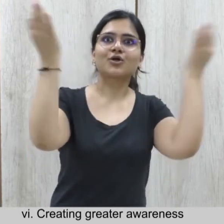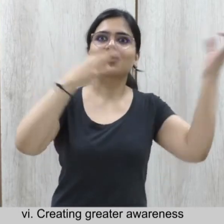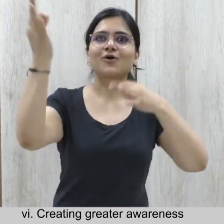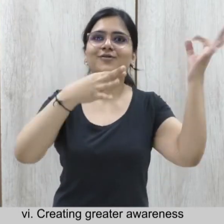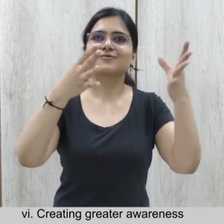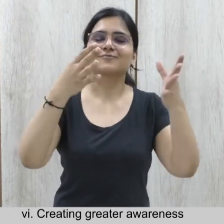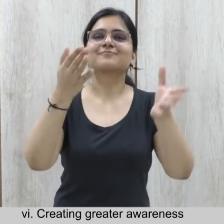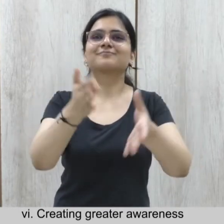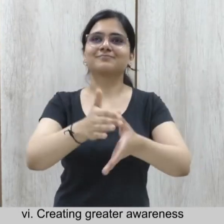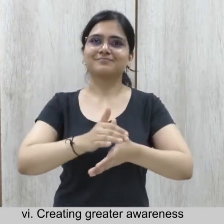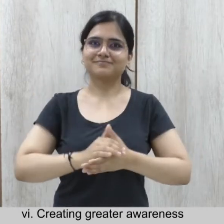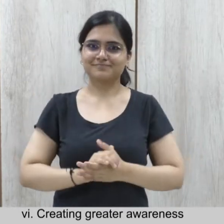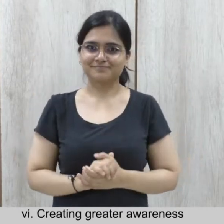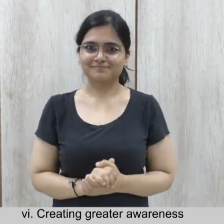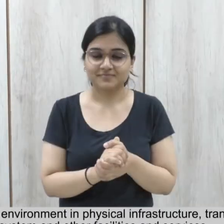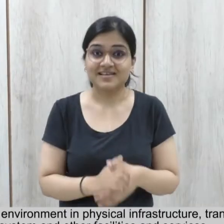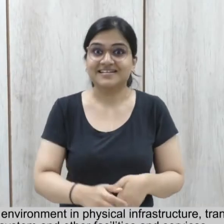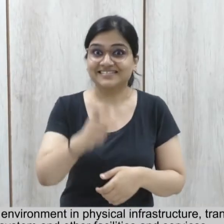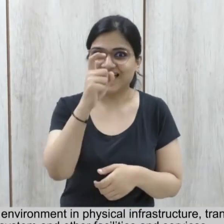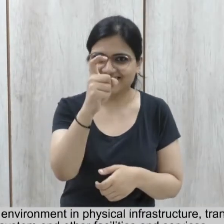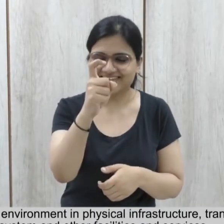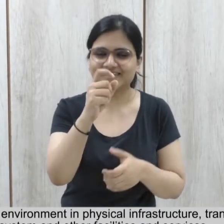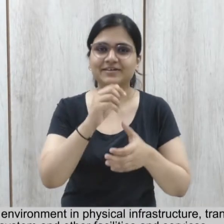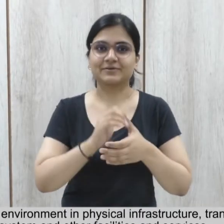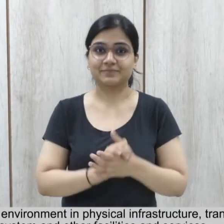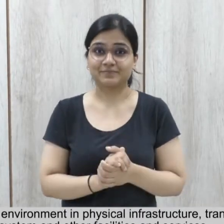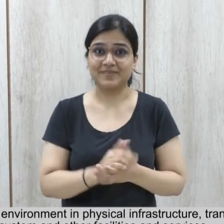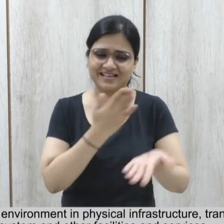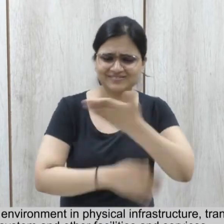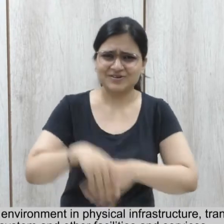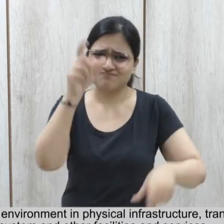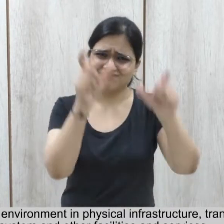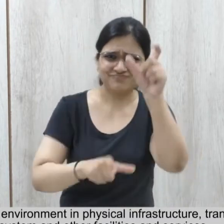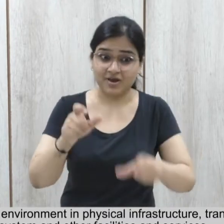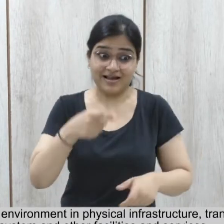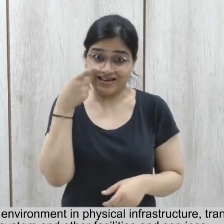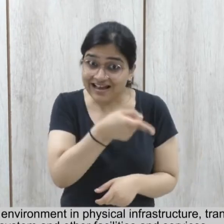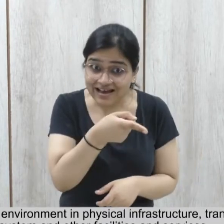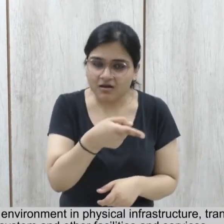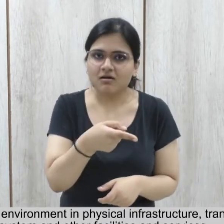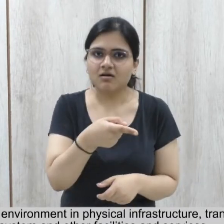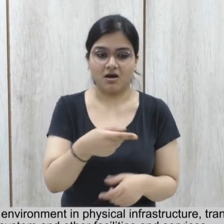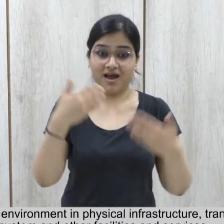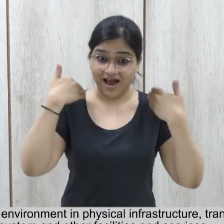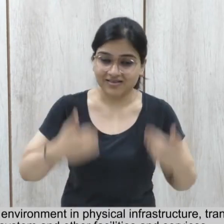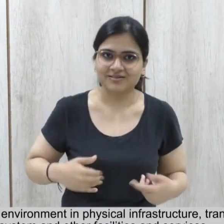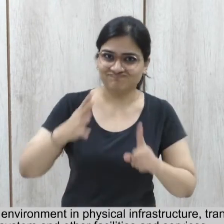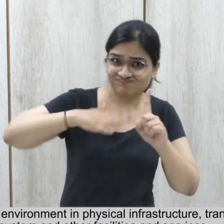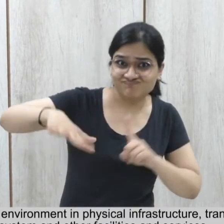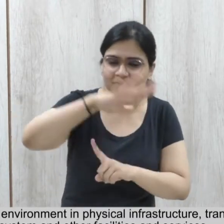Seventh Creating accessible environment In physical